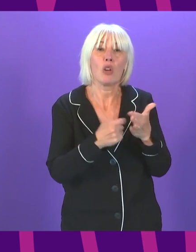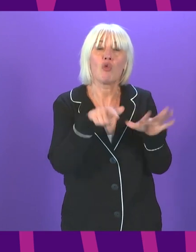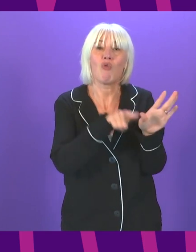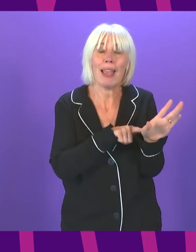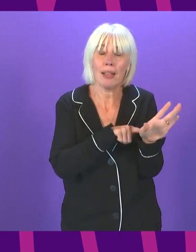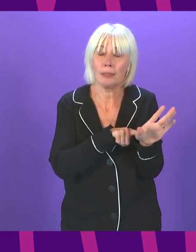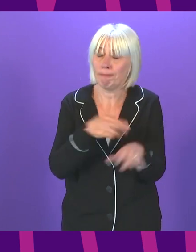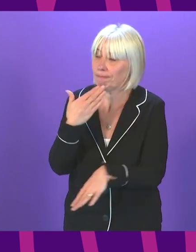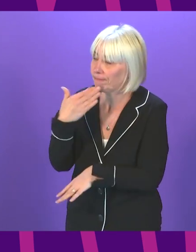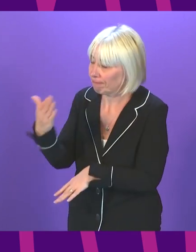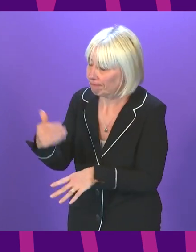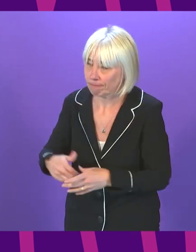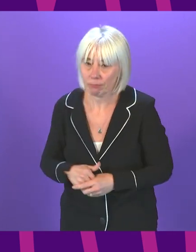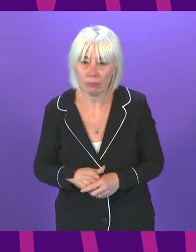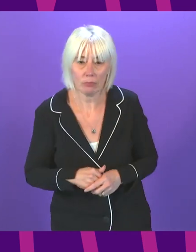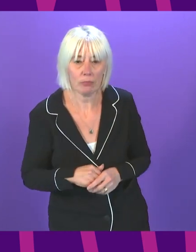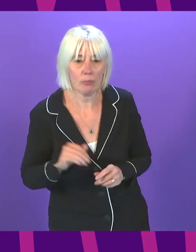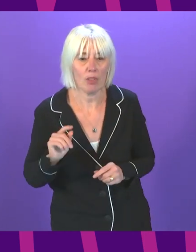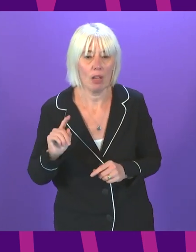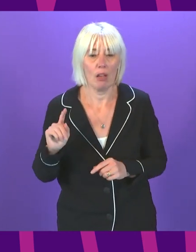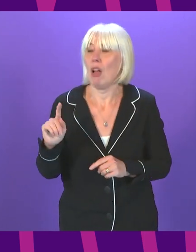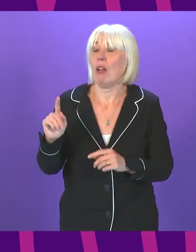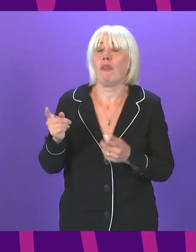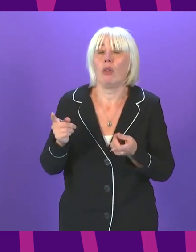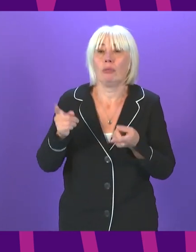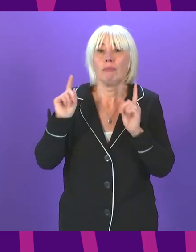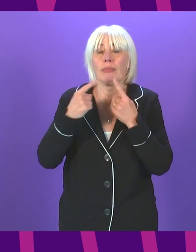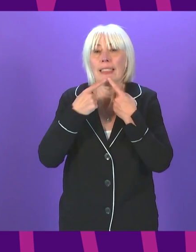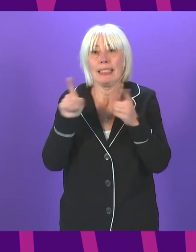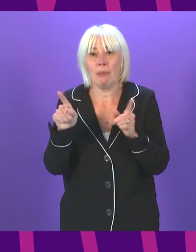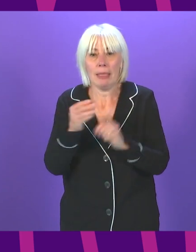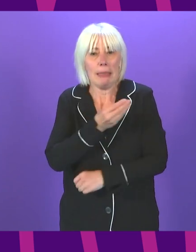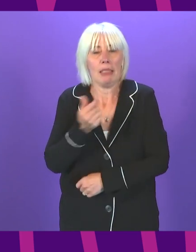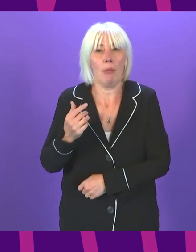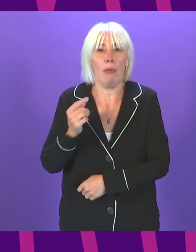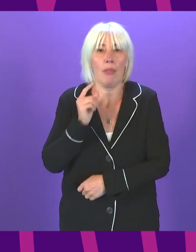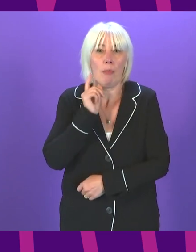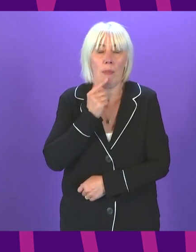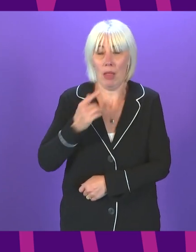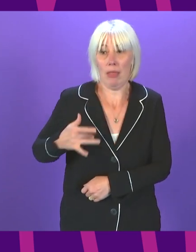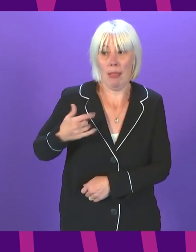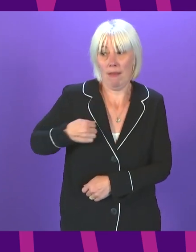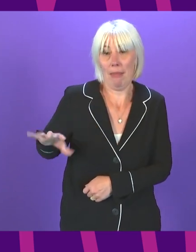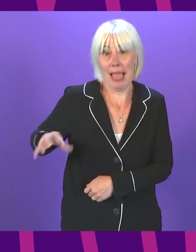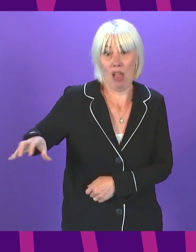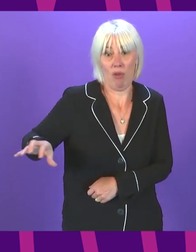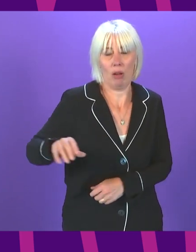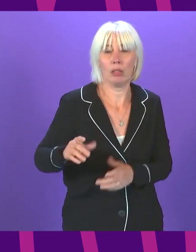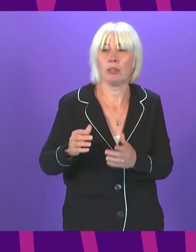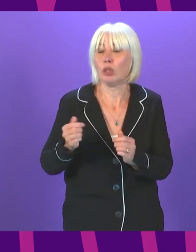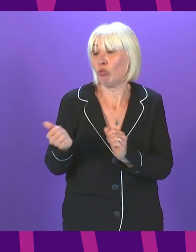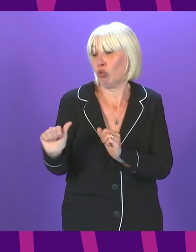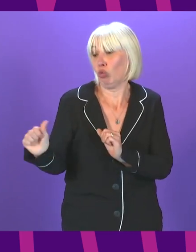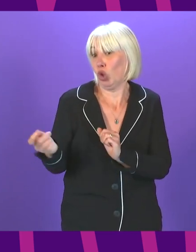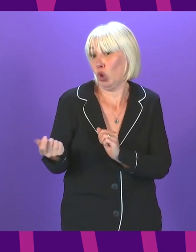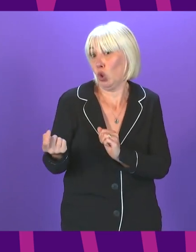Thank you, the presiding officer. I thank the first minister for her statement. Some of my constituents who are due to go to university